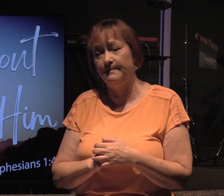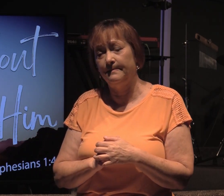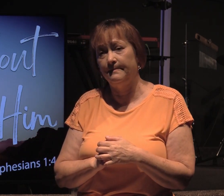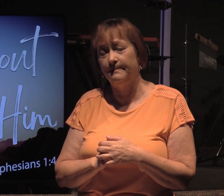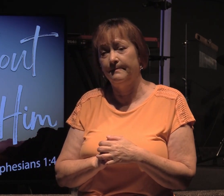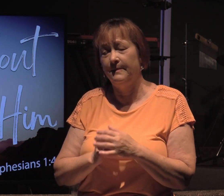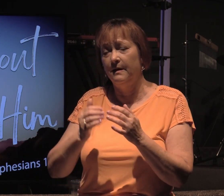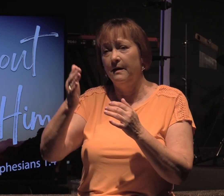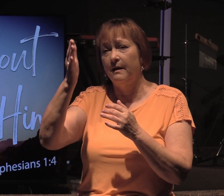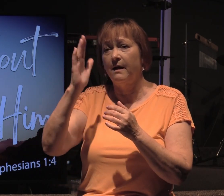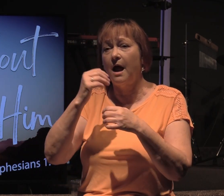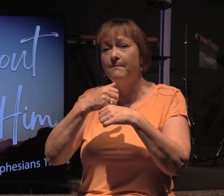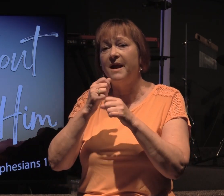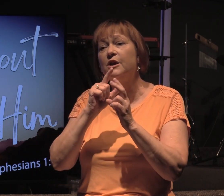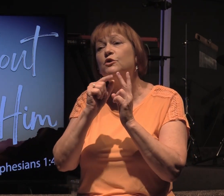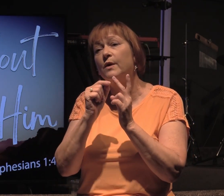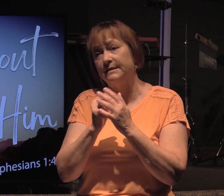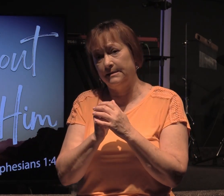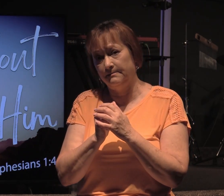God made a choice.